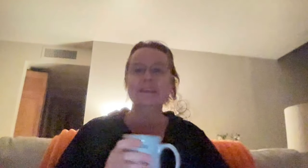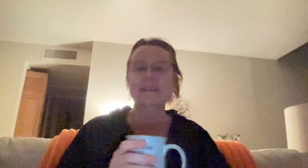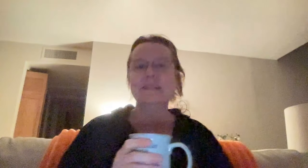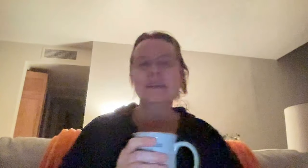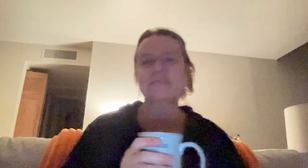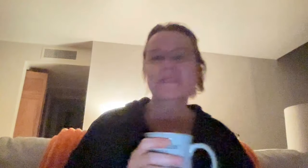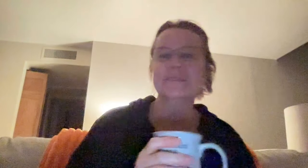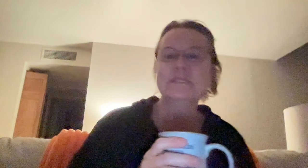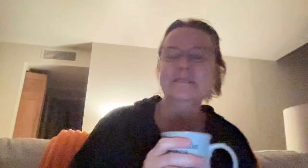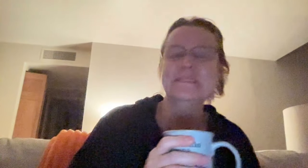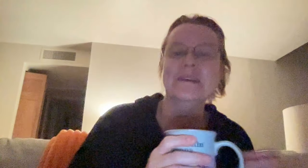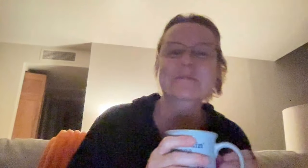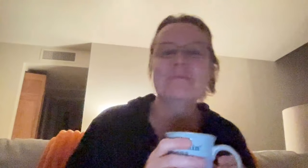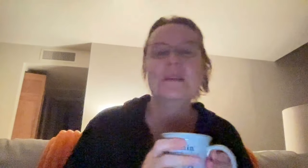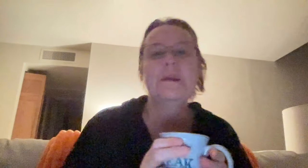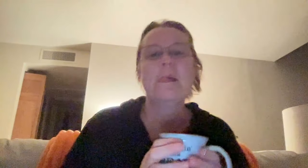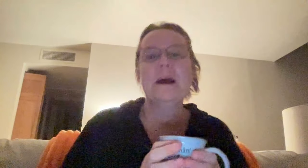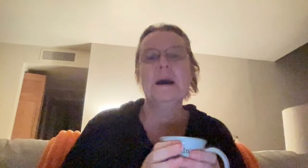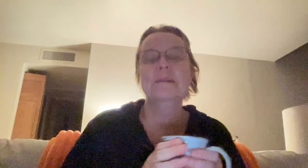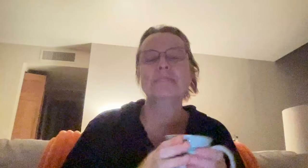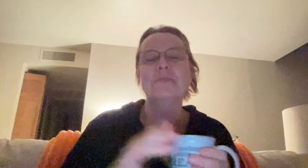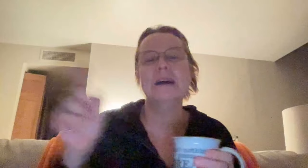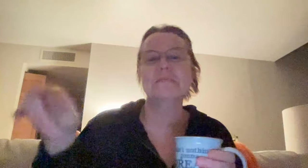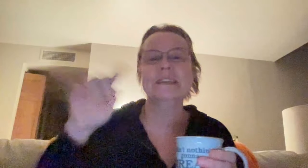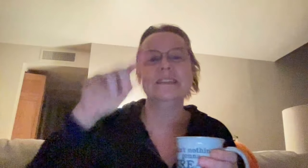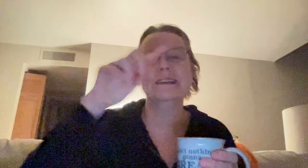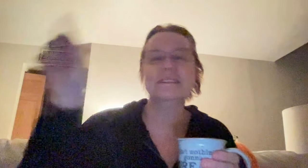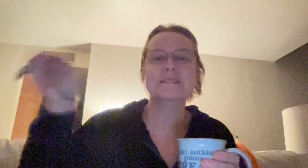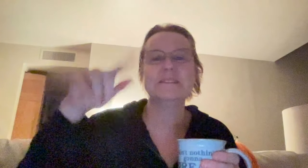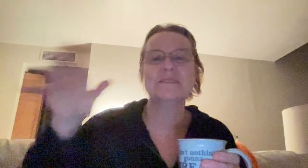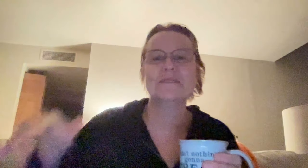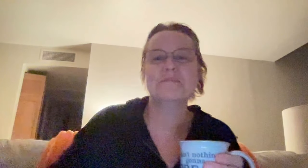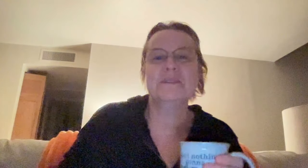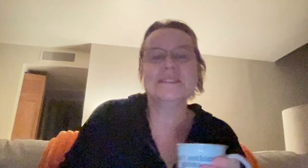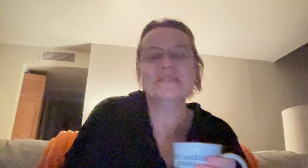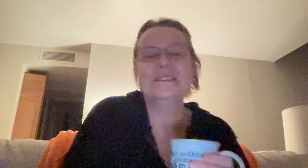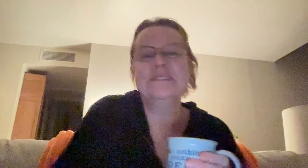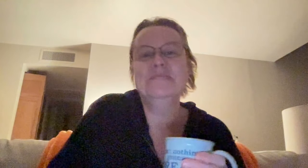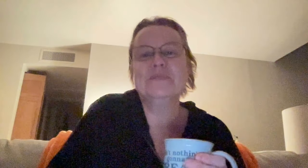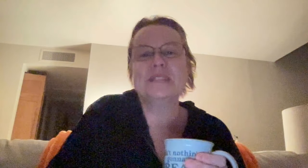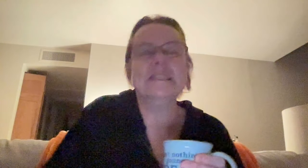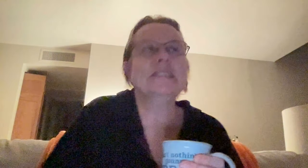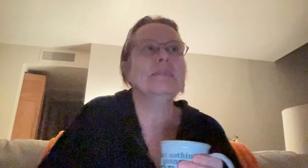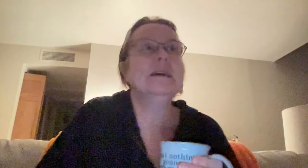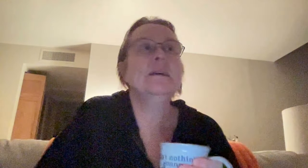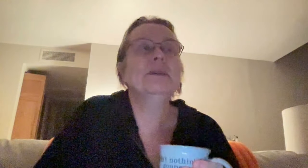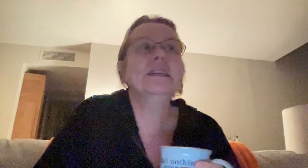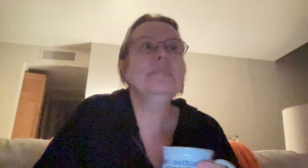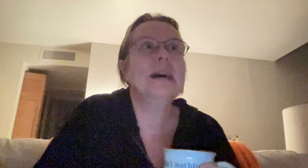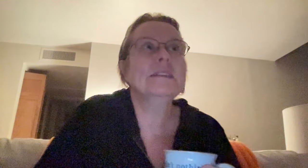not, I'm not counting all those, you know, uh, it's more complicated than that just because there's other parts of the personality type, but getting back